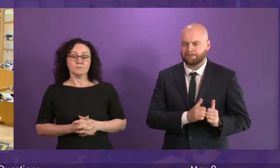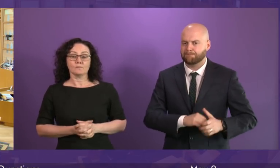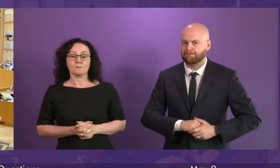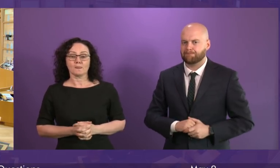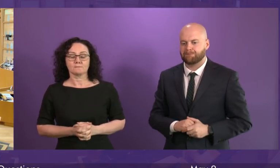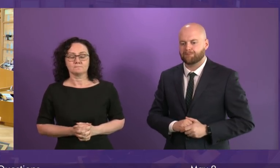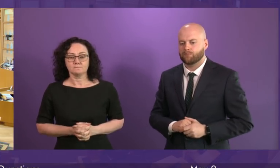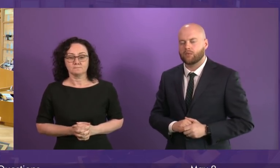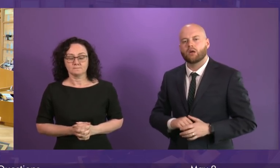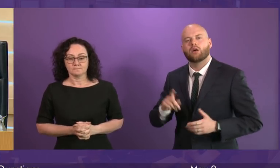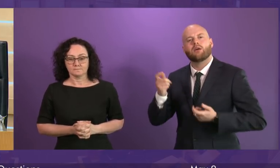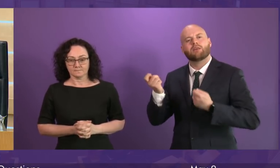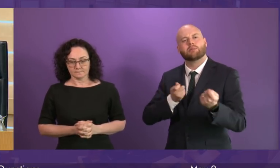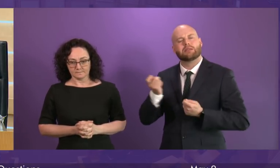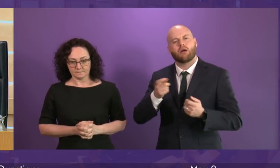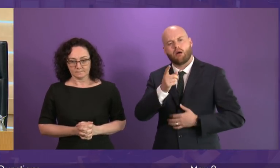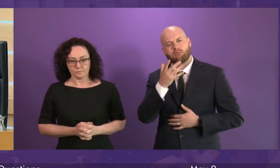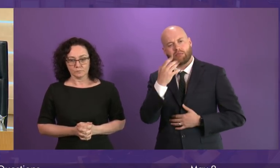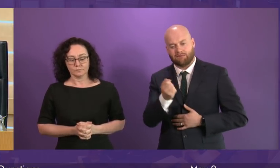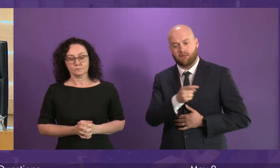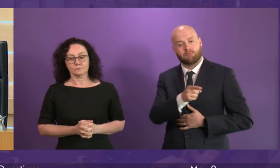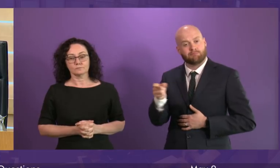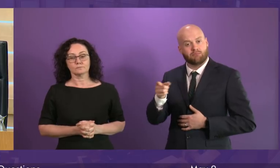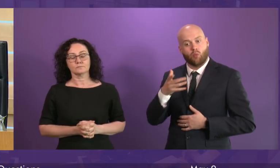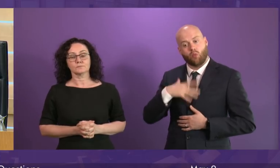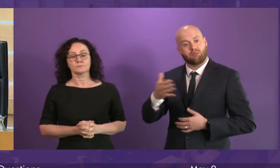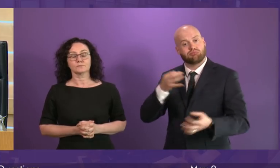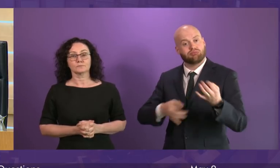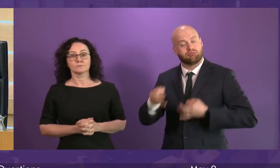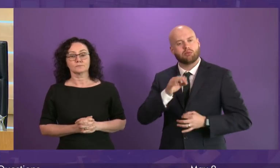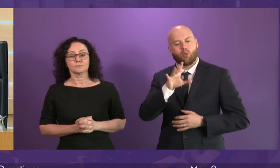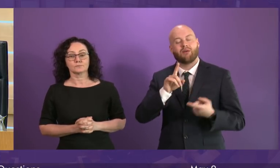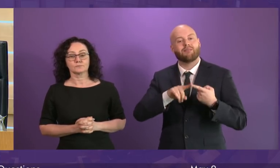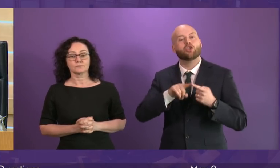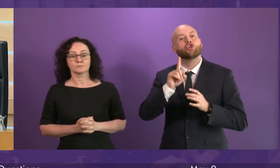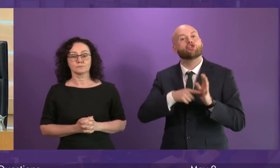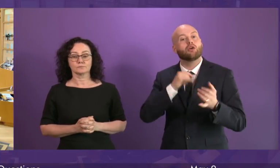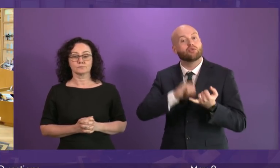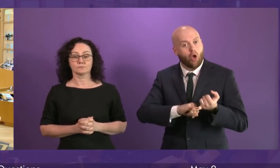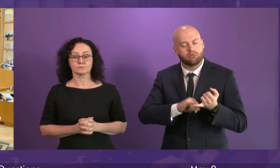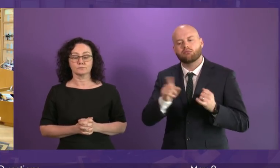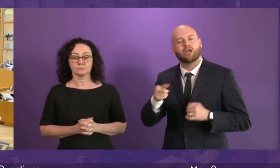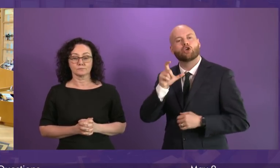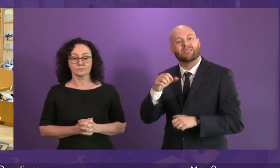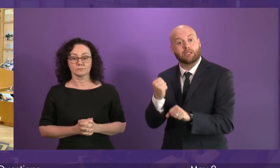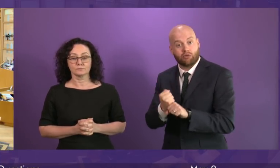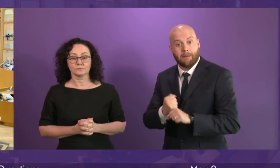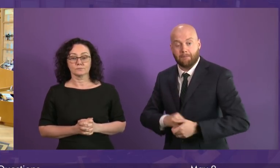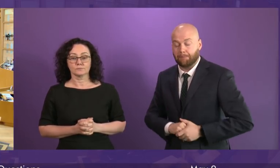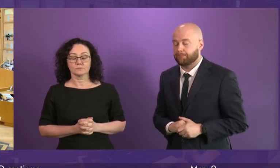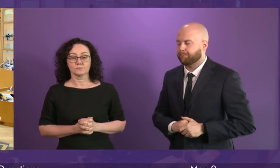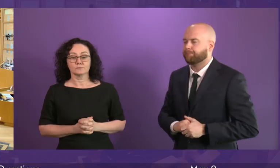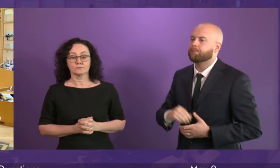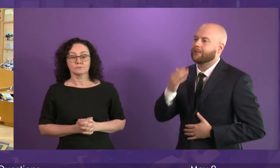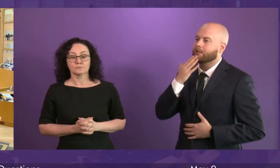There's a number of constituency supplementaries. The first from John Scott, to be followed by Christine Graham. John Scott. Thank you, Presiding Officer.